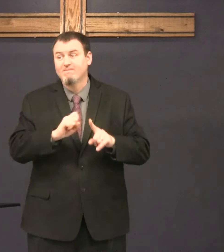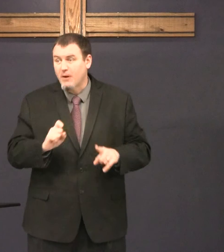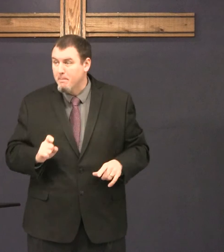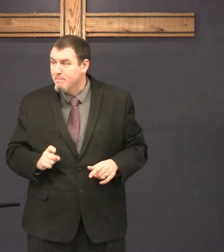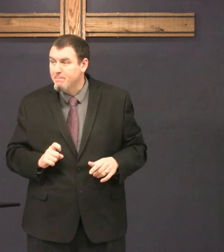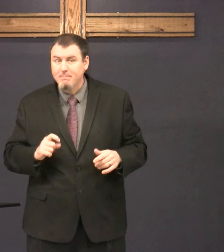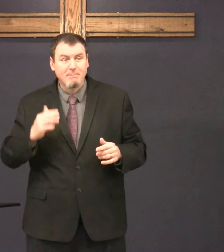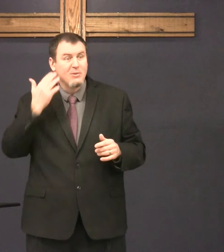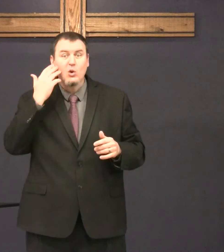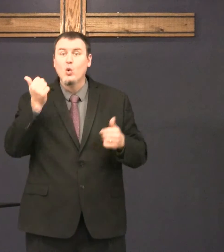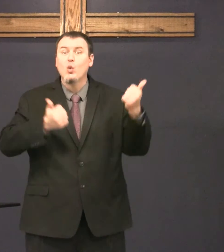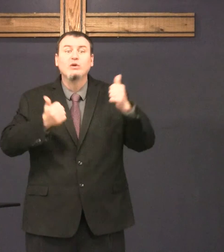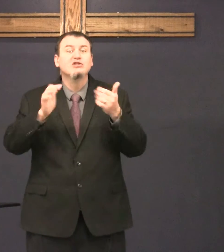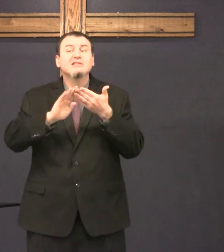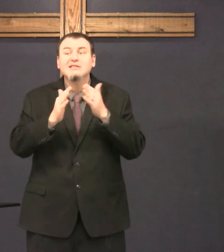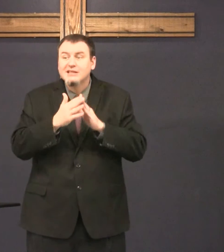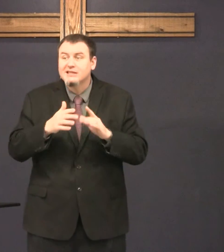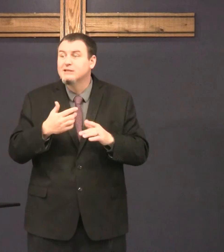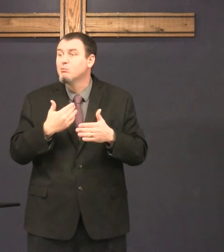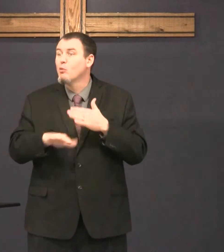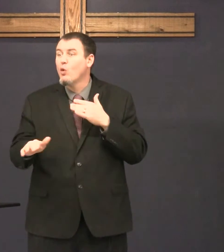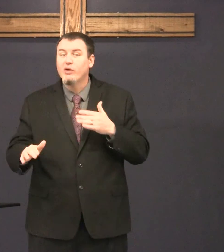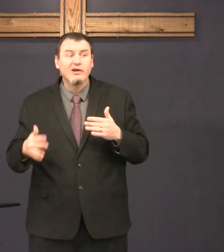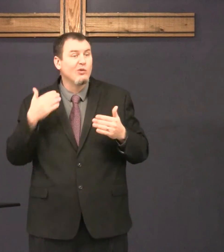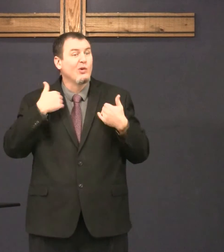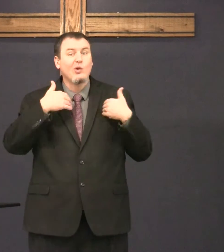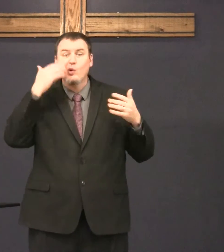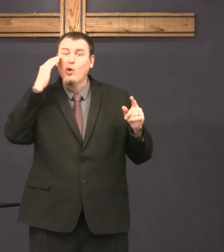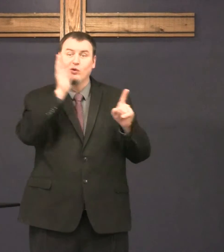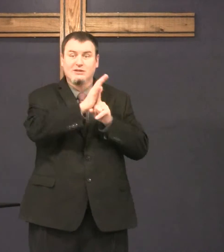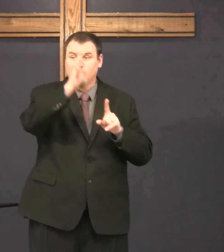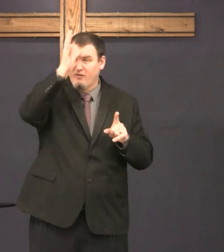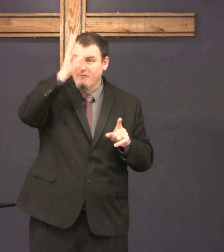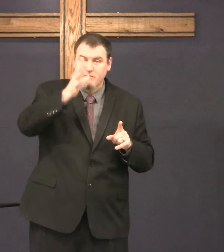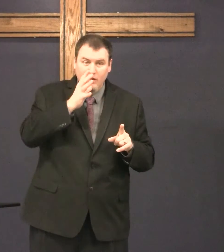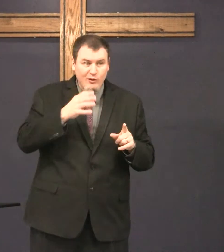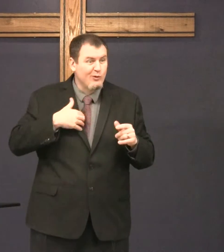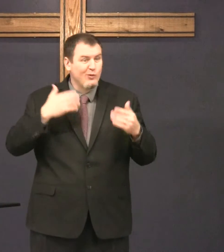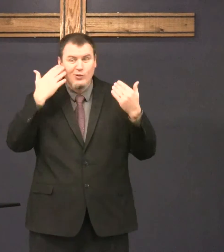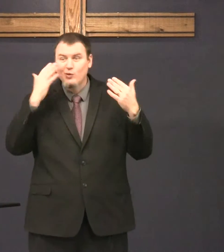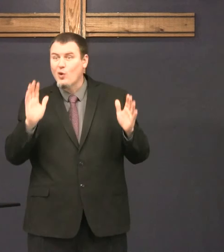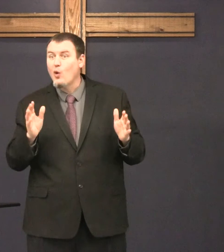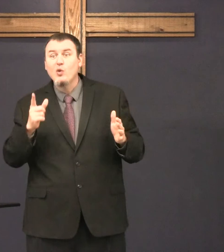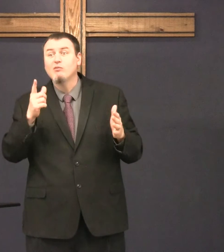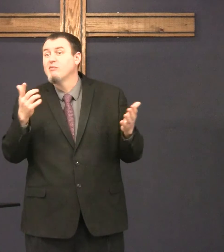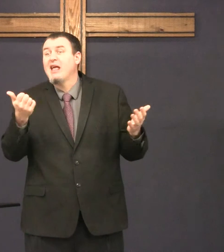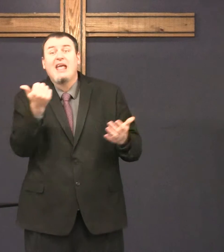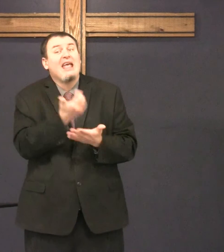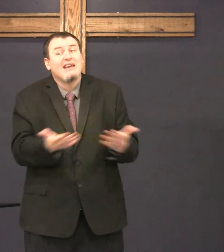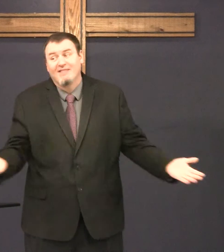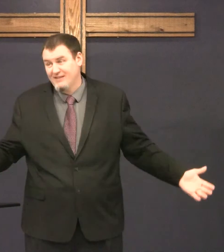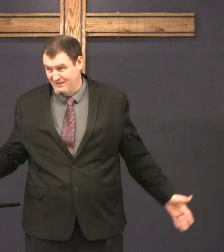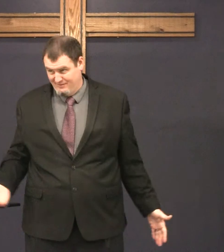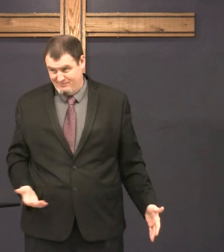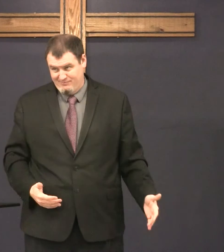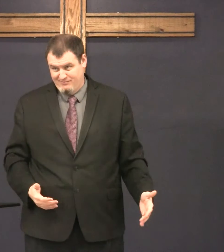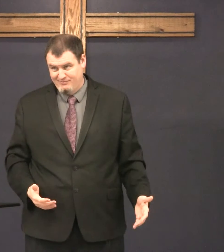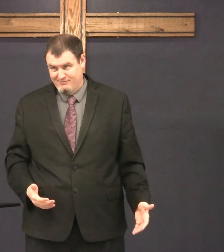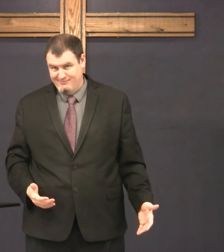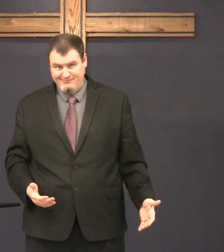Where he was from. Which city he was born in. Who his parents were. We don't know